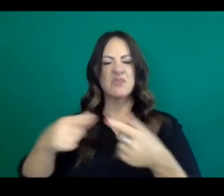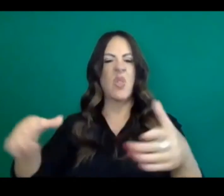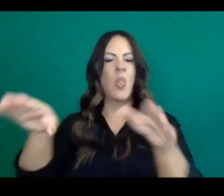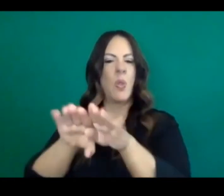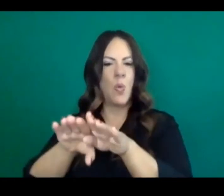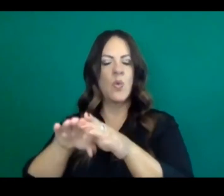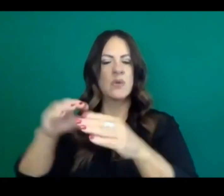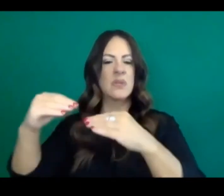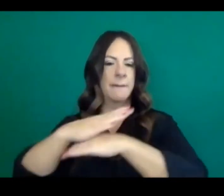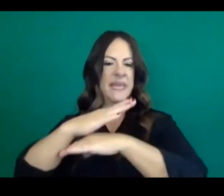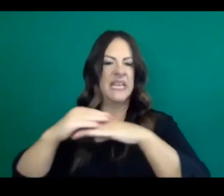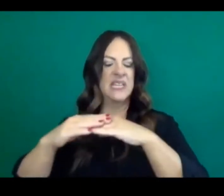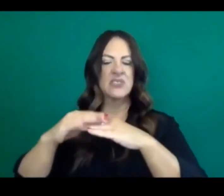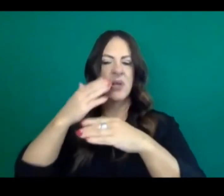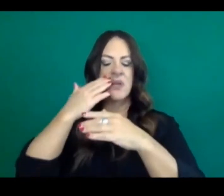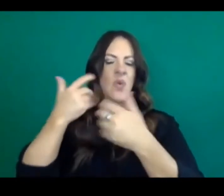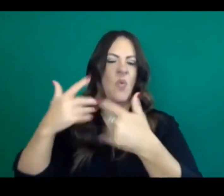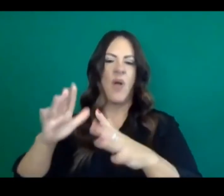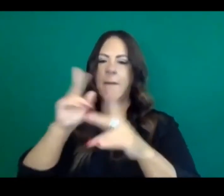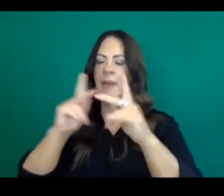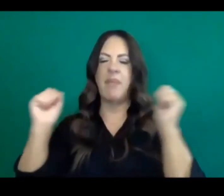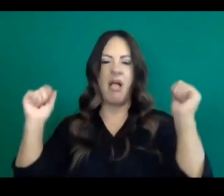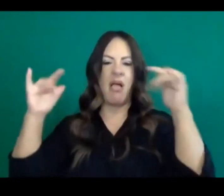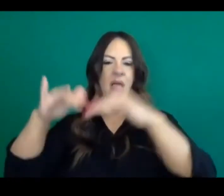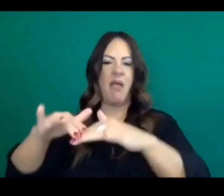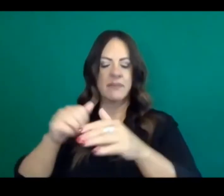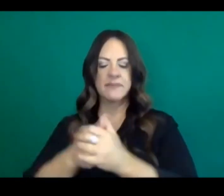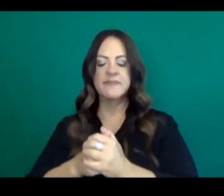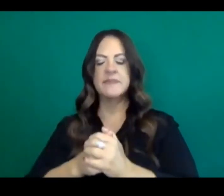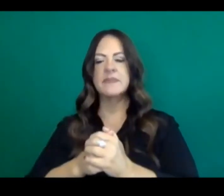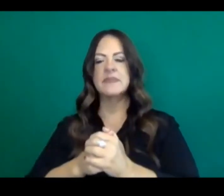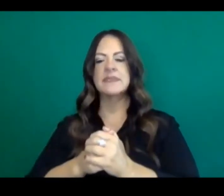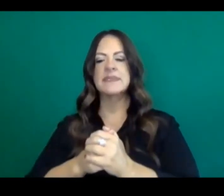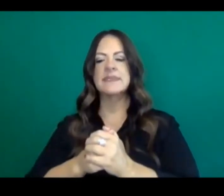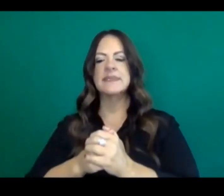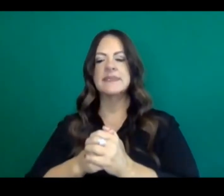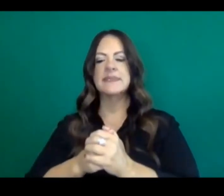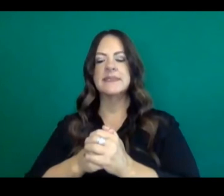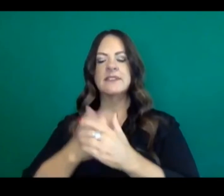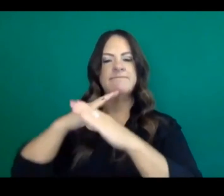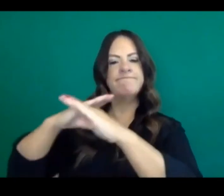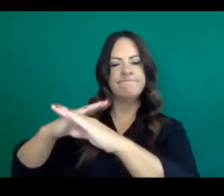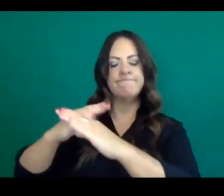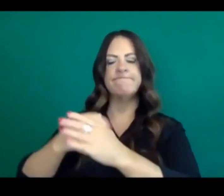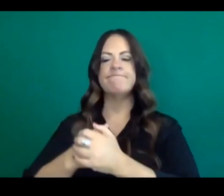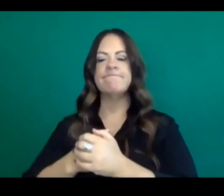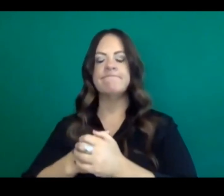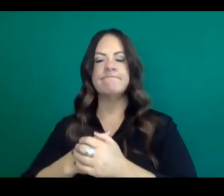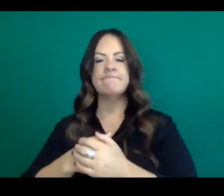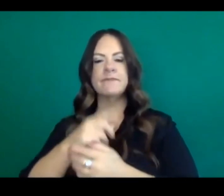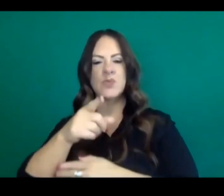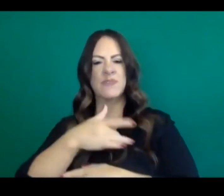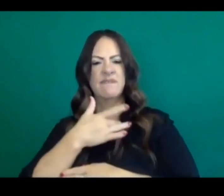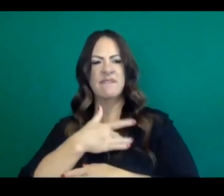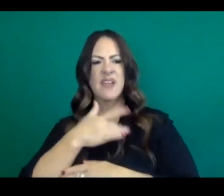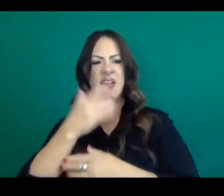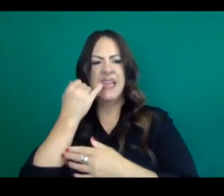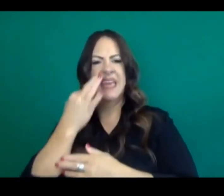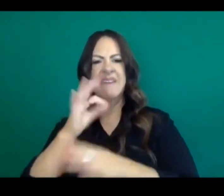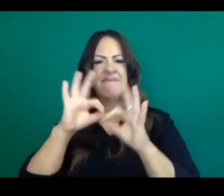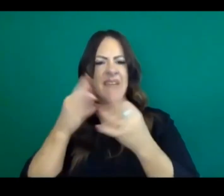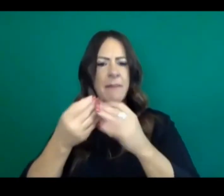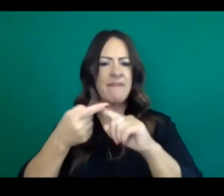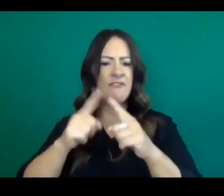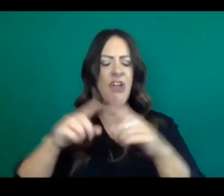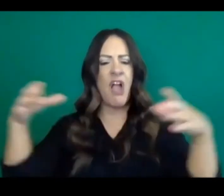crowds. But epidemiologists are obviously worried about larger threats indoors with family and friends